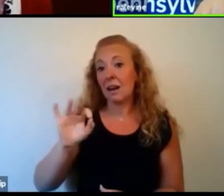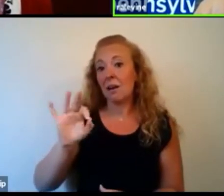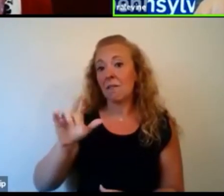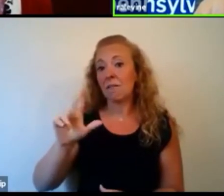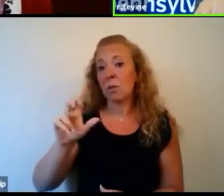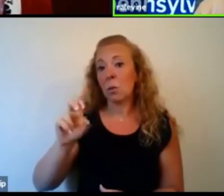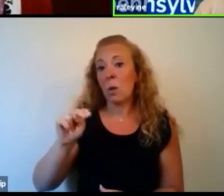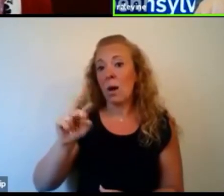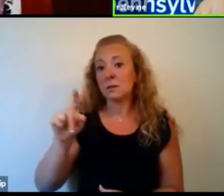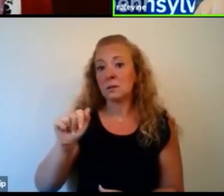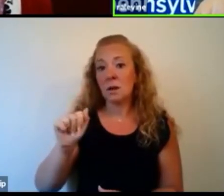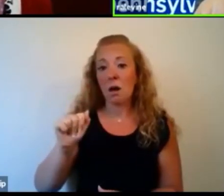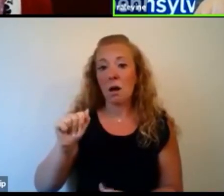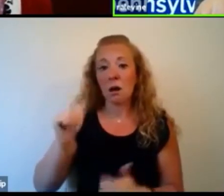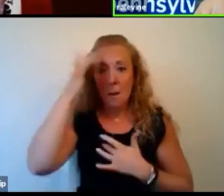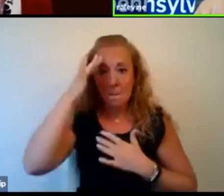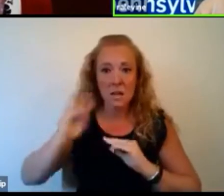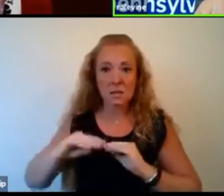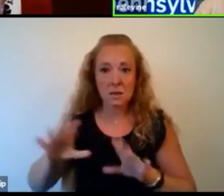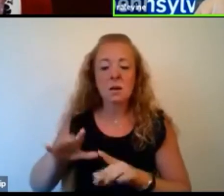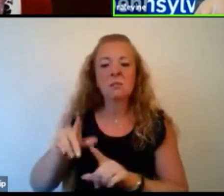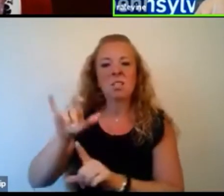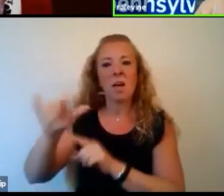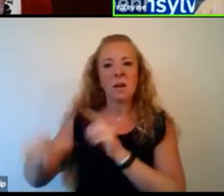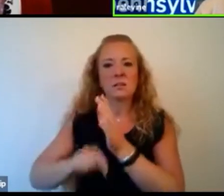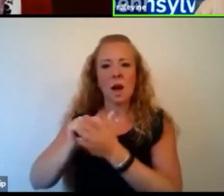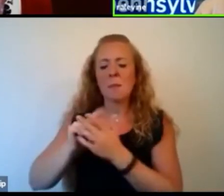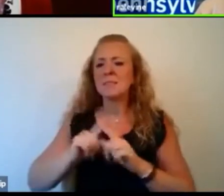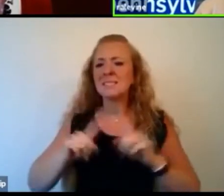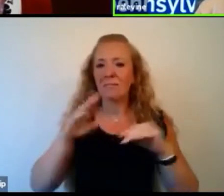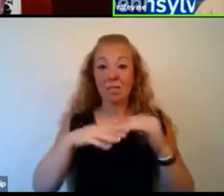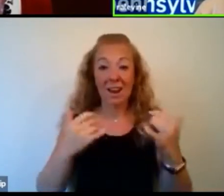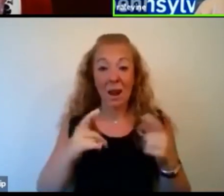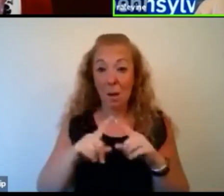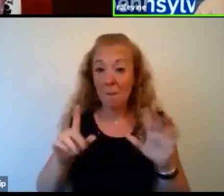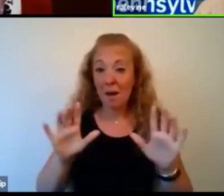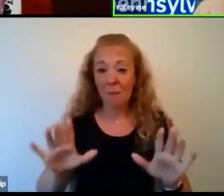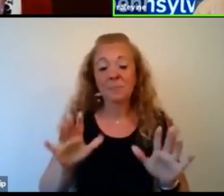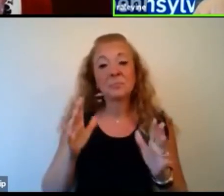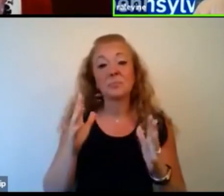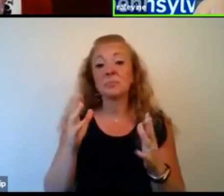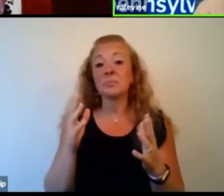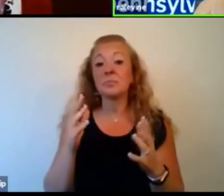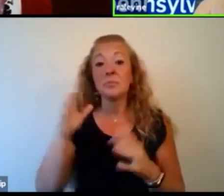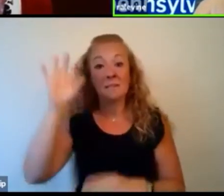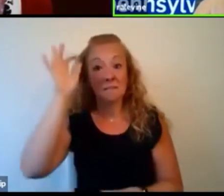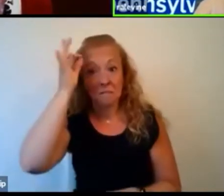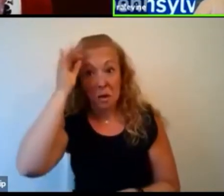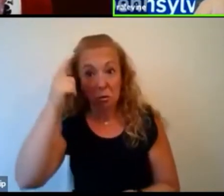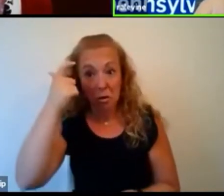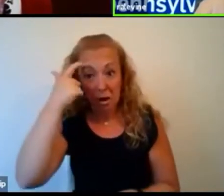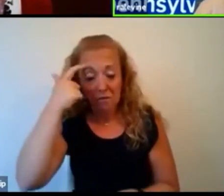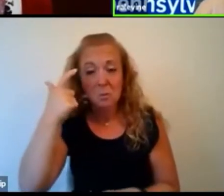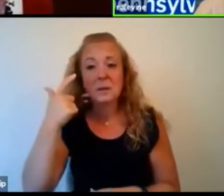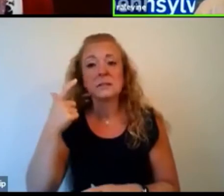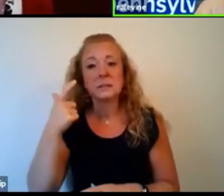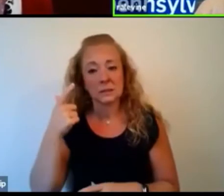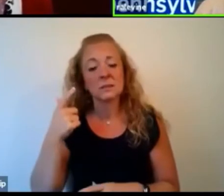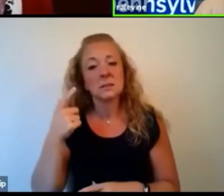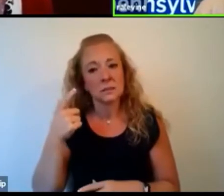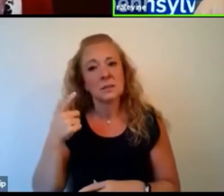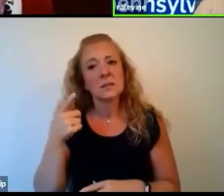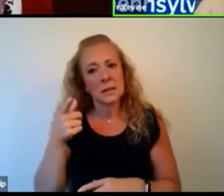And we are, you know, because of the way the federal government has structured things, we are very much in the crosshairs in the states,